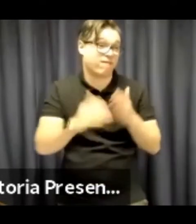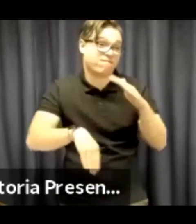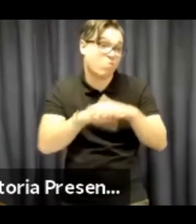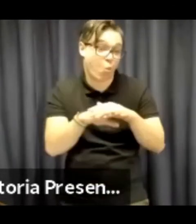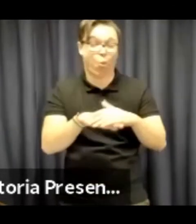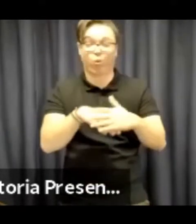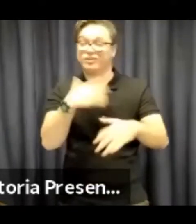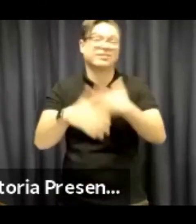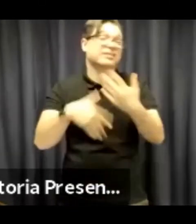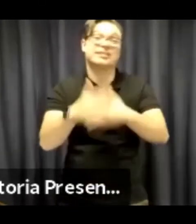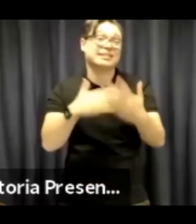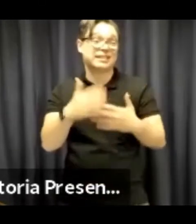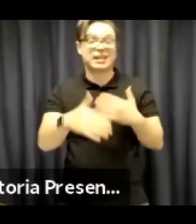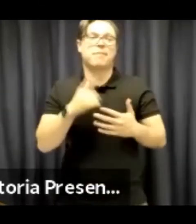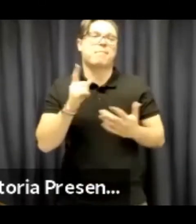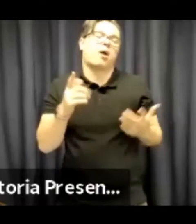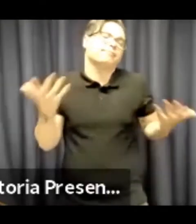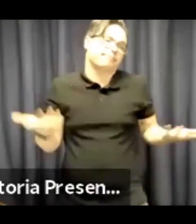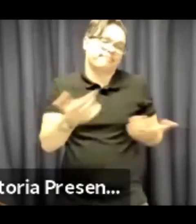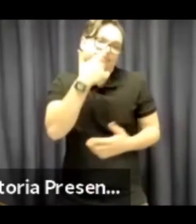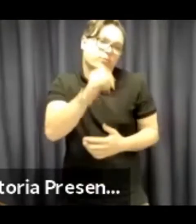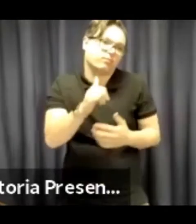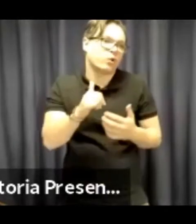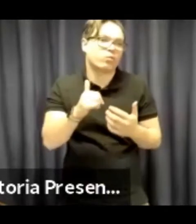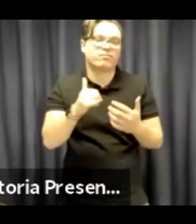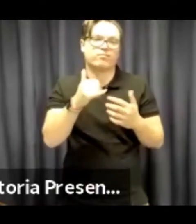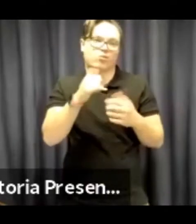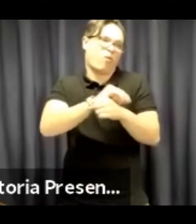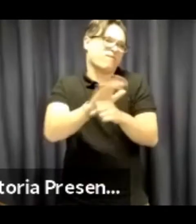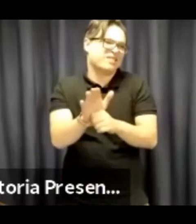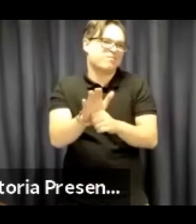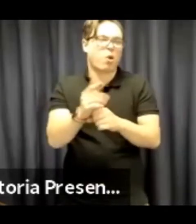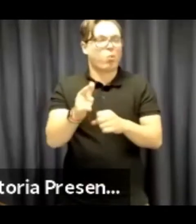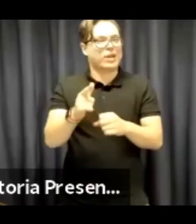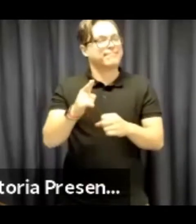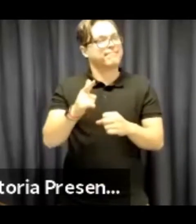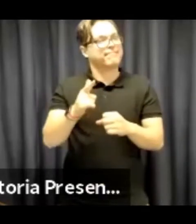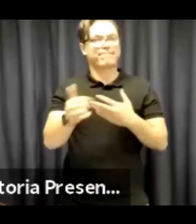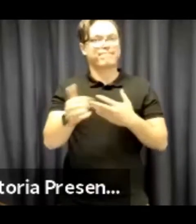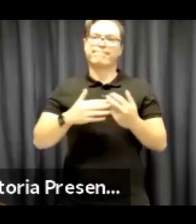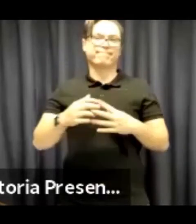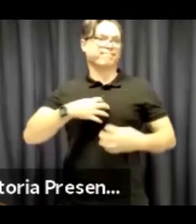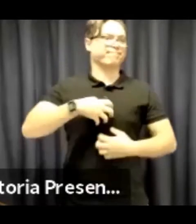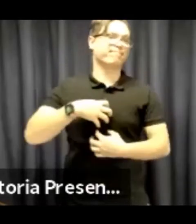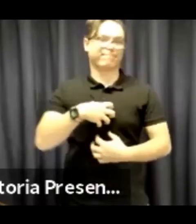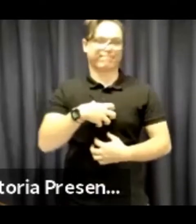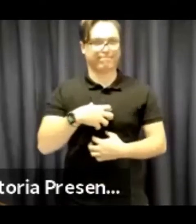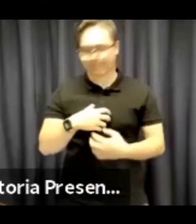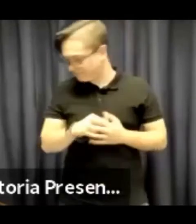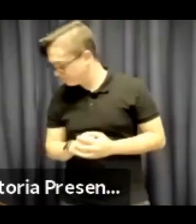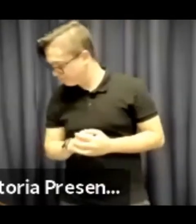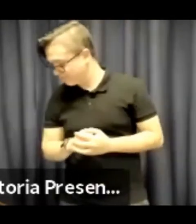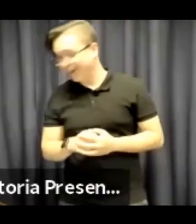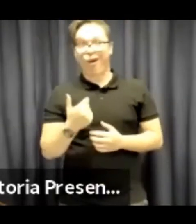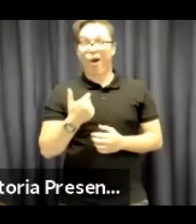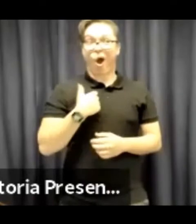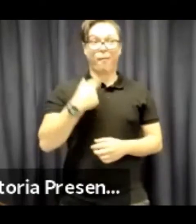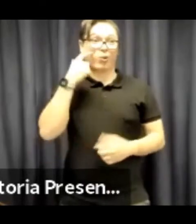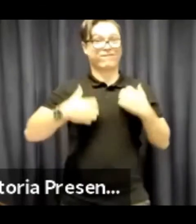overall, we're hoping to expend all the funds that we have available to us. But unfortunately, due to this year being quite chaotic,